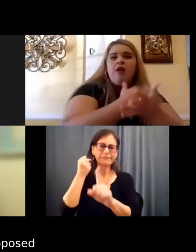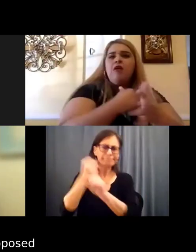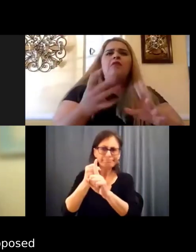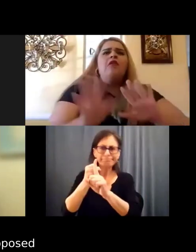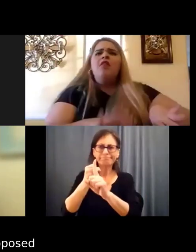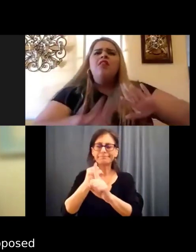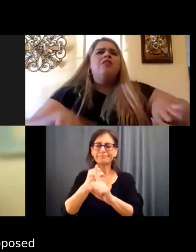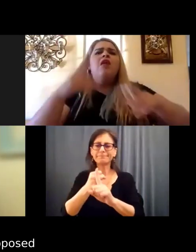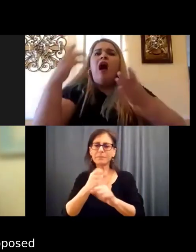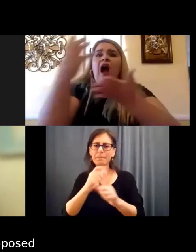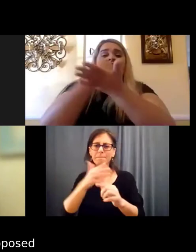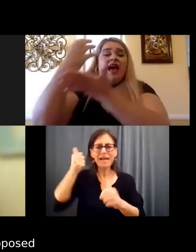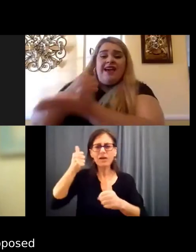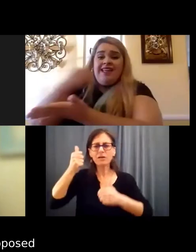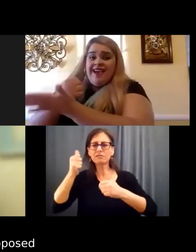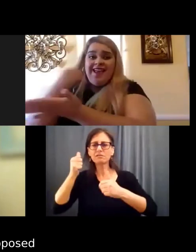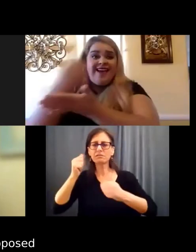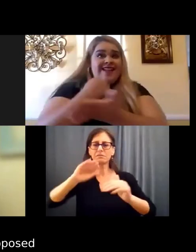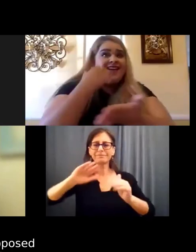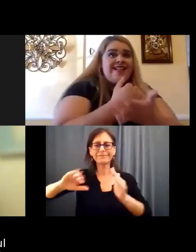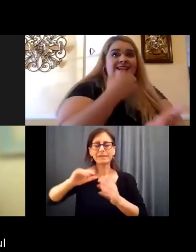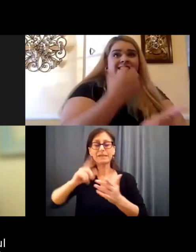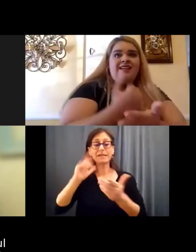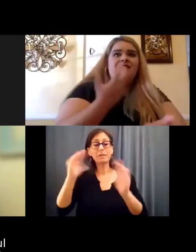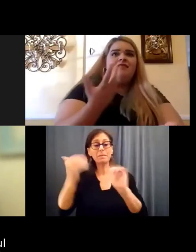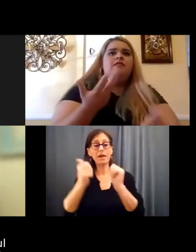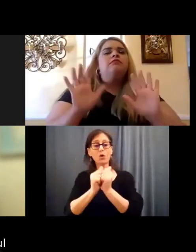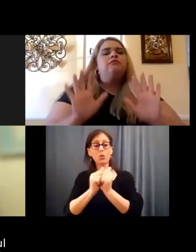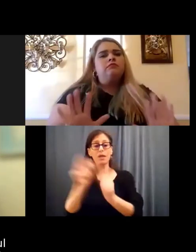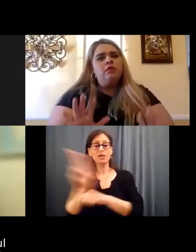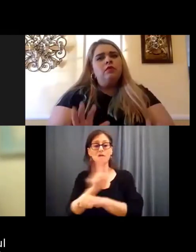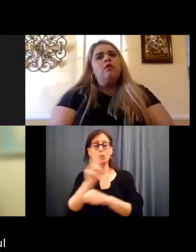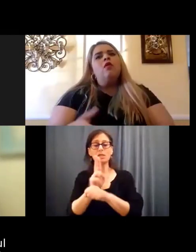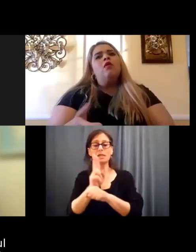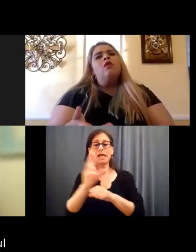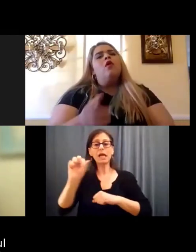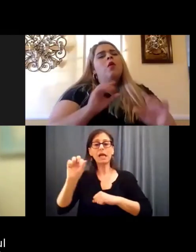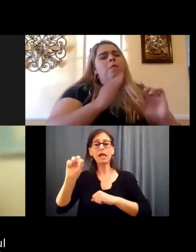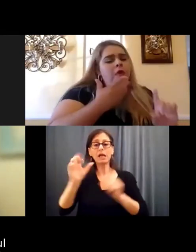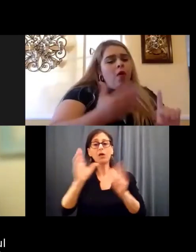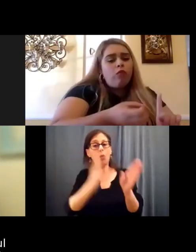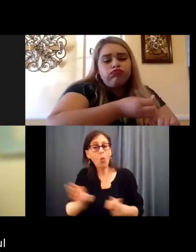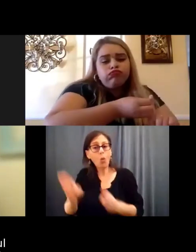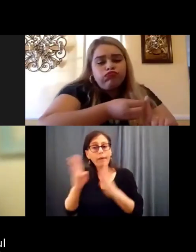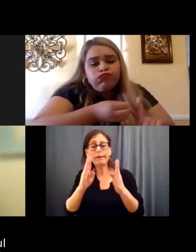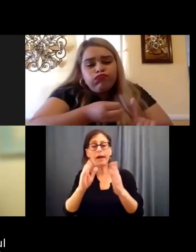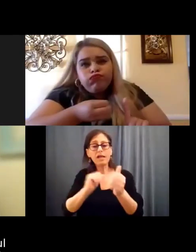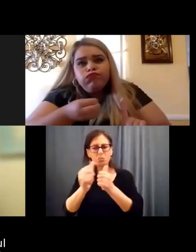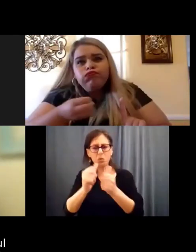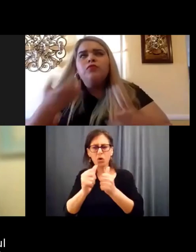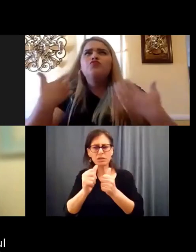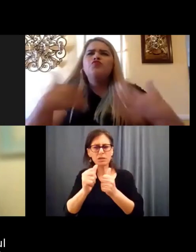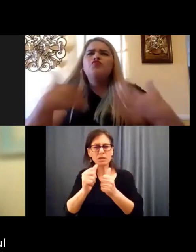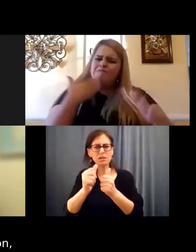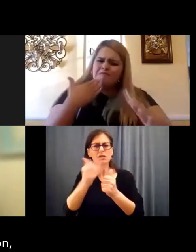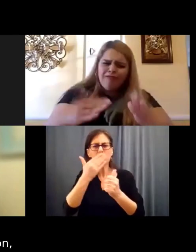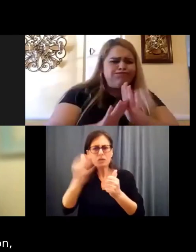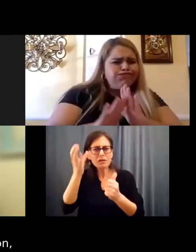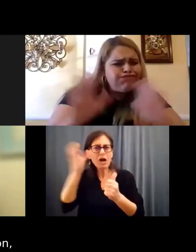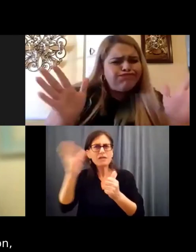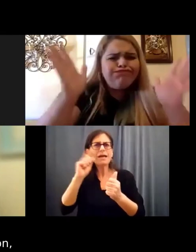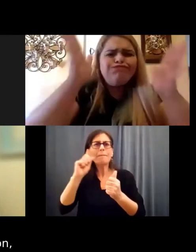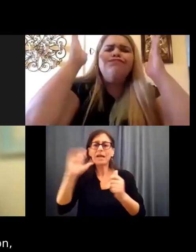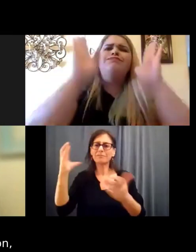as opposed to using organized sports, which are a wonderful construct to teach life